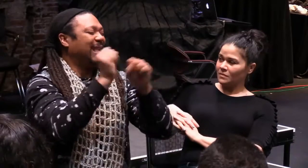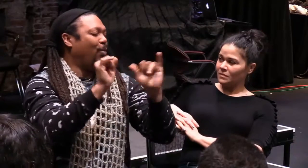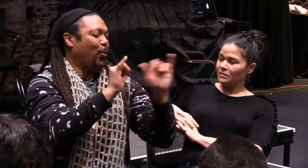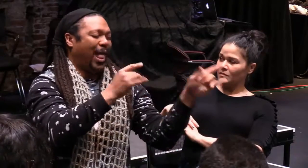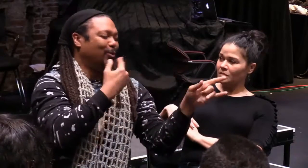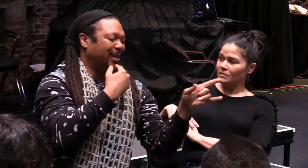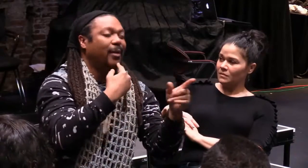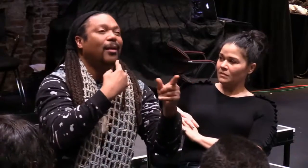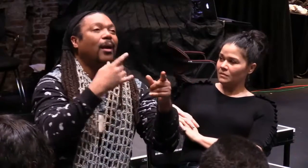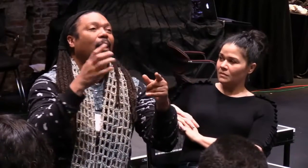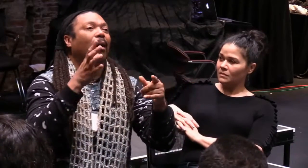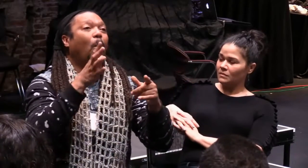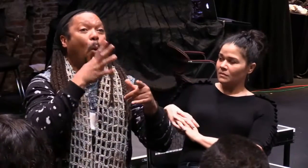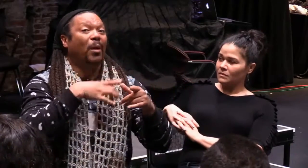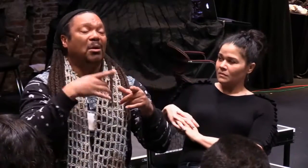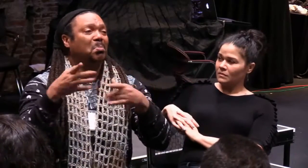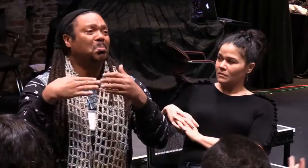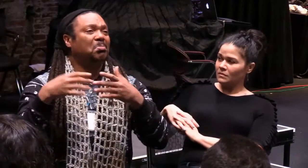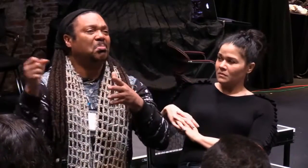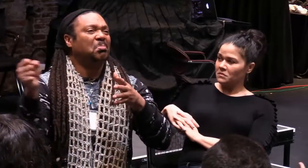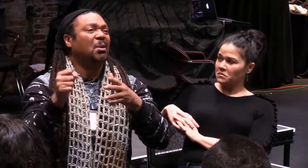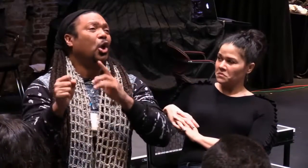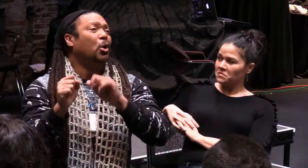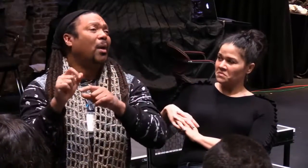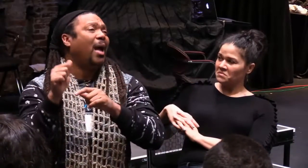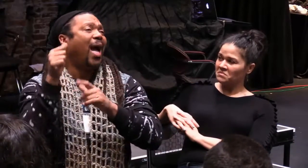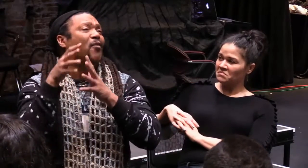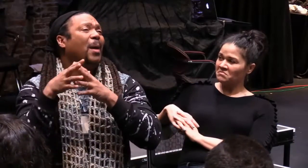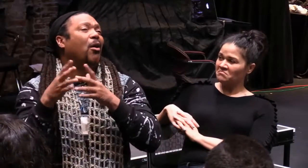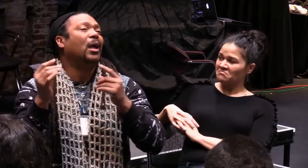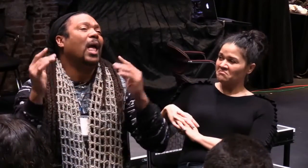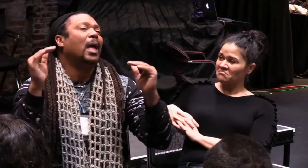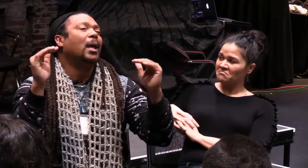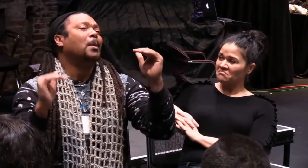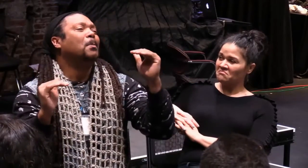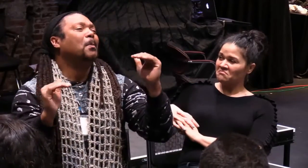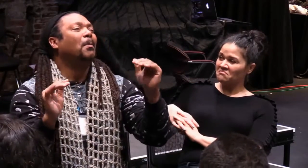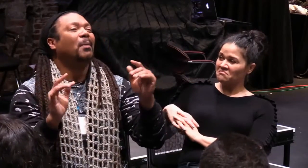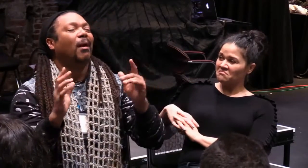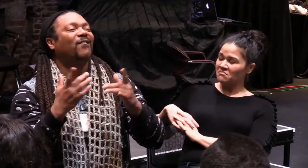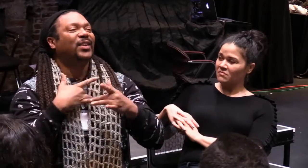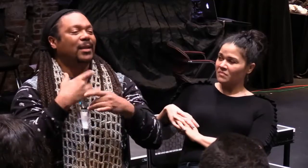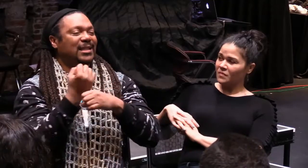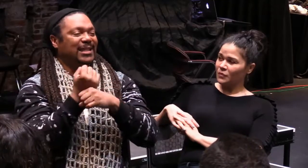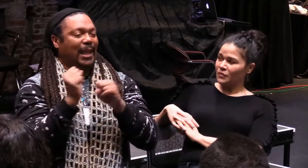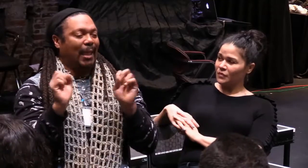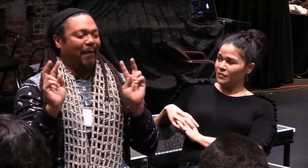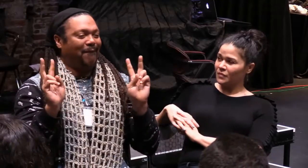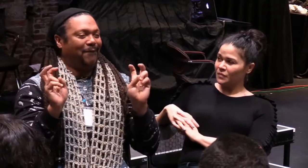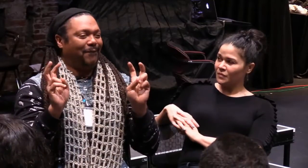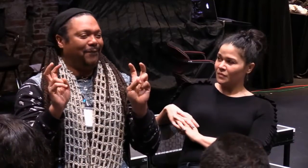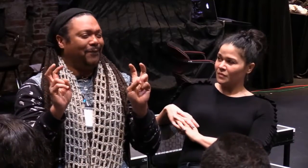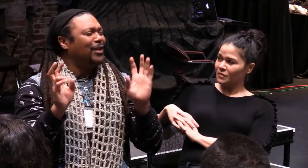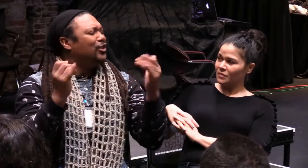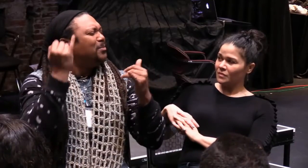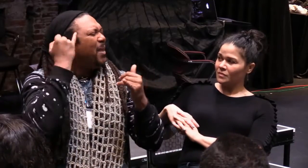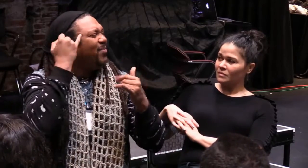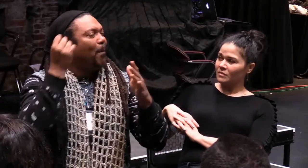then what kind of character is going to be on the stage? And I'll just put it right out there. Let's say it's an African-American woman, a particular character,